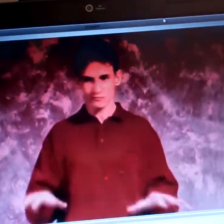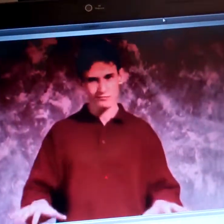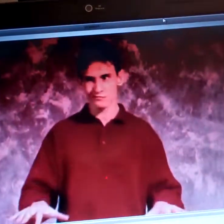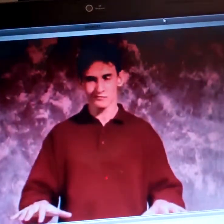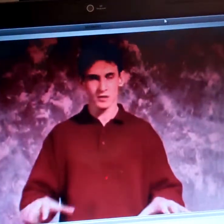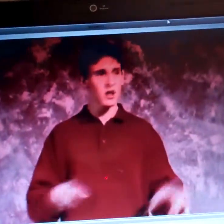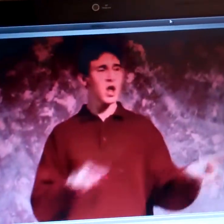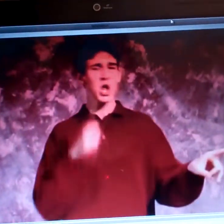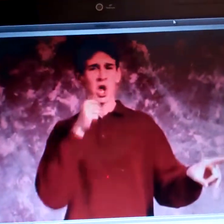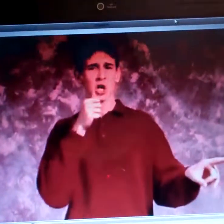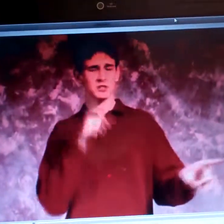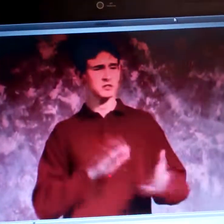do whatever I can.